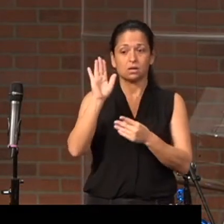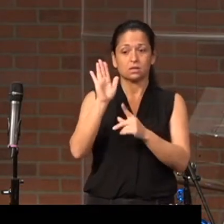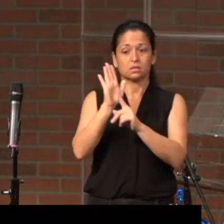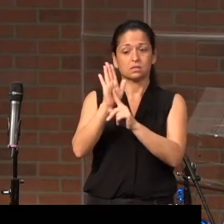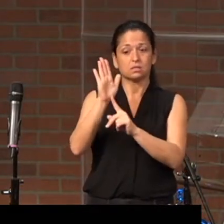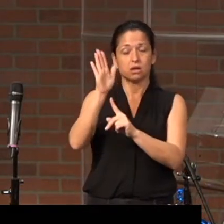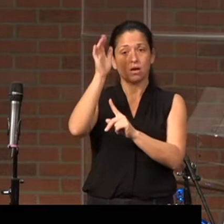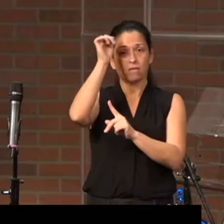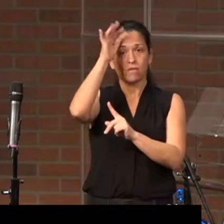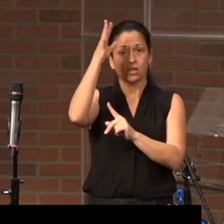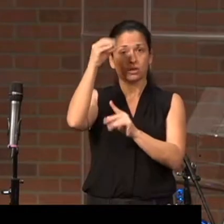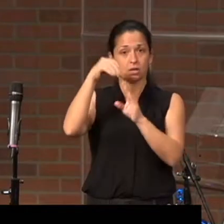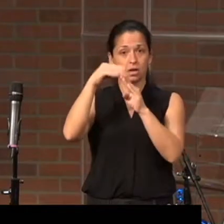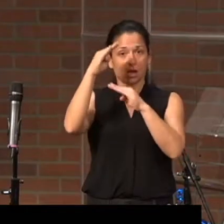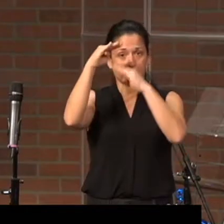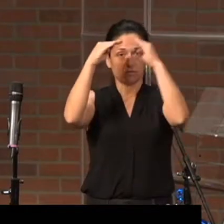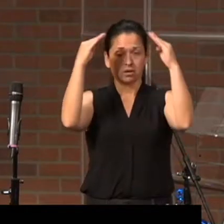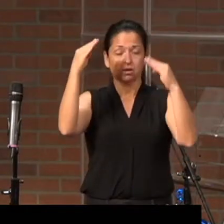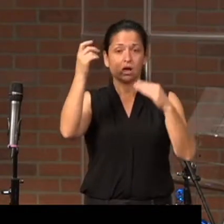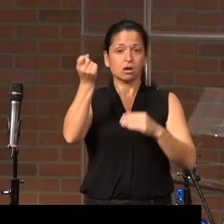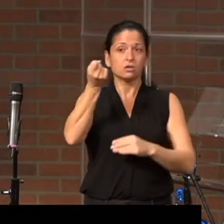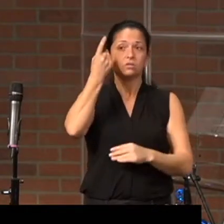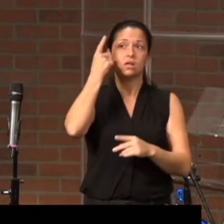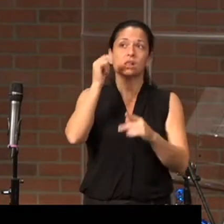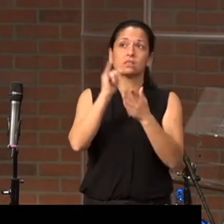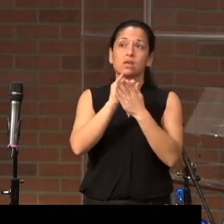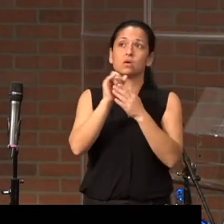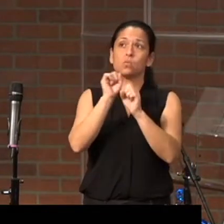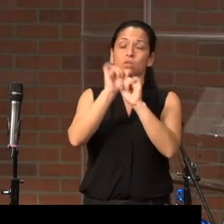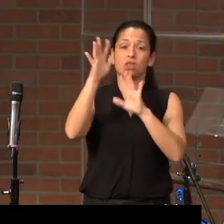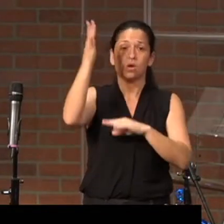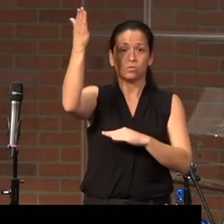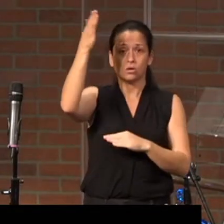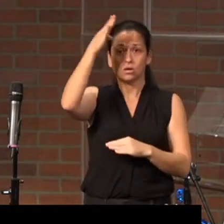understood that without looking at the father, he could do nothing.